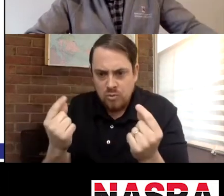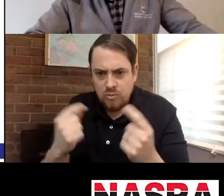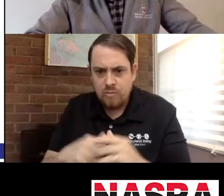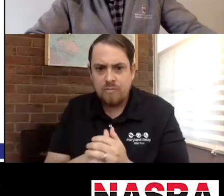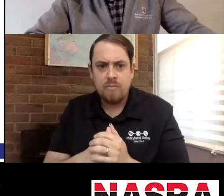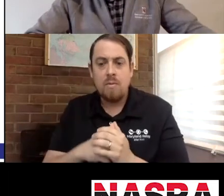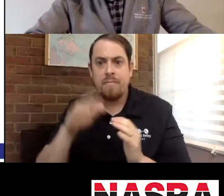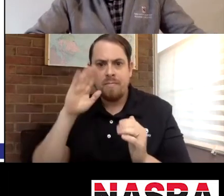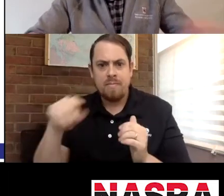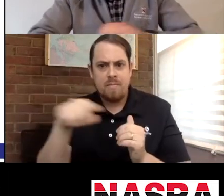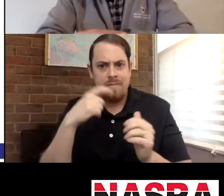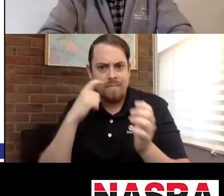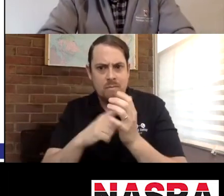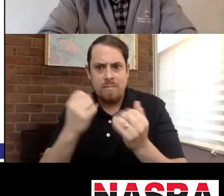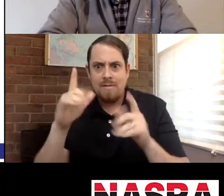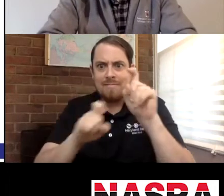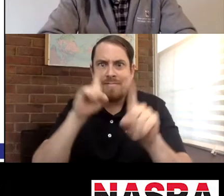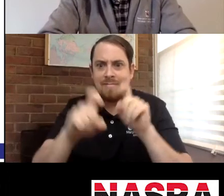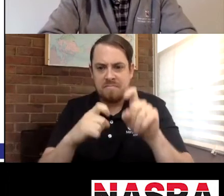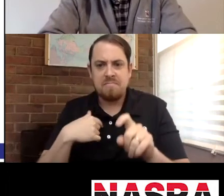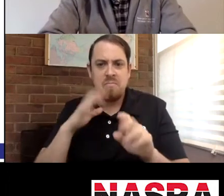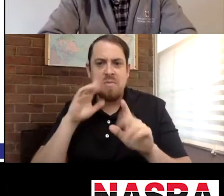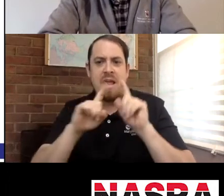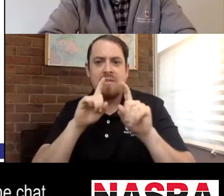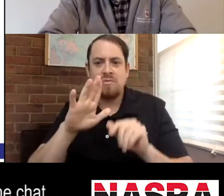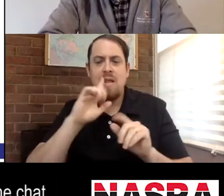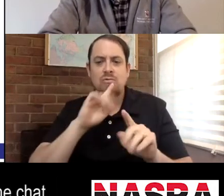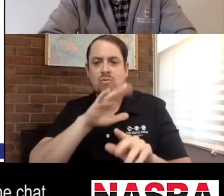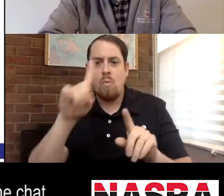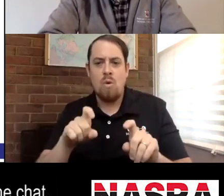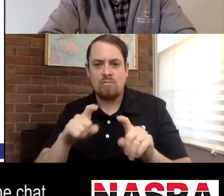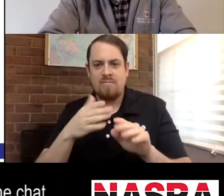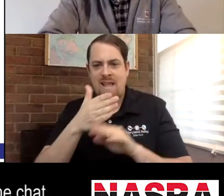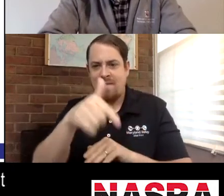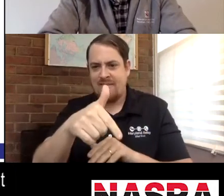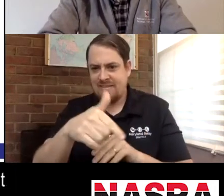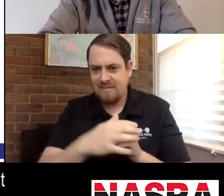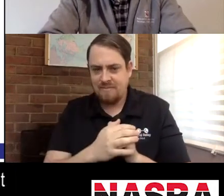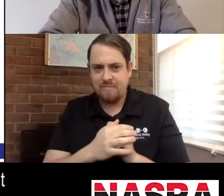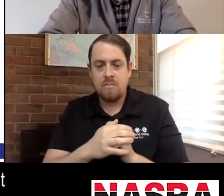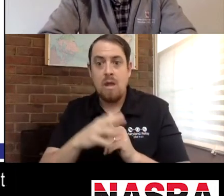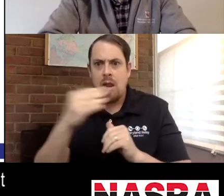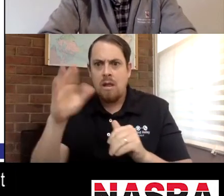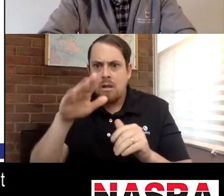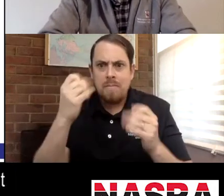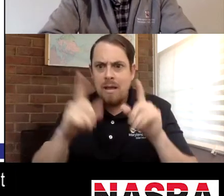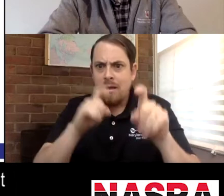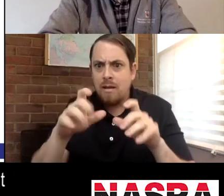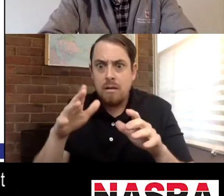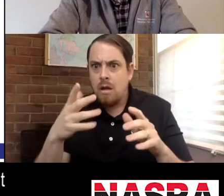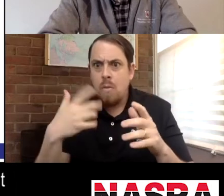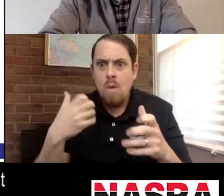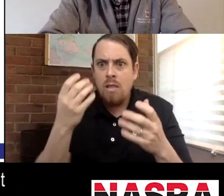straight state relay administrators. What can you do? We've noticed several questions in the chat. We will be addressing those at the end of our